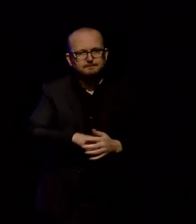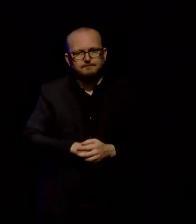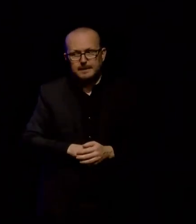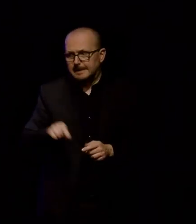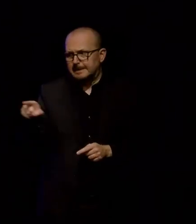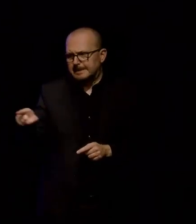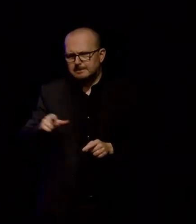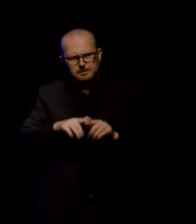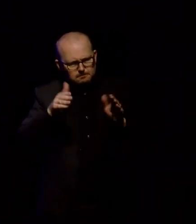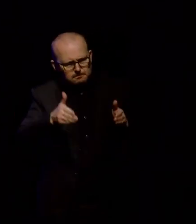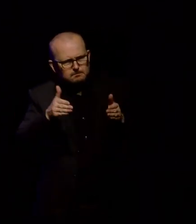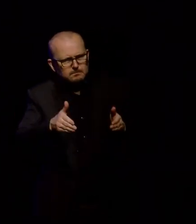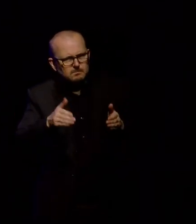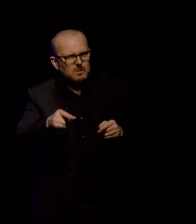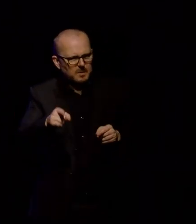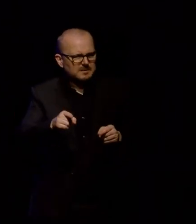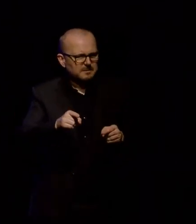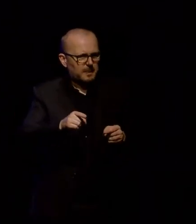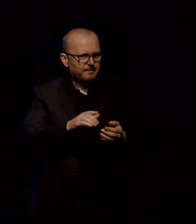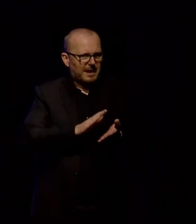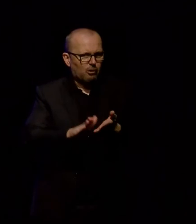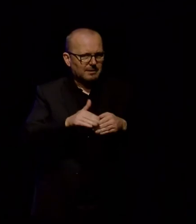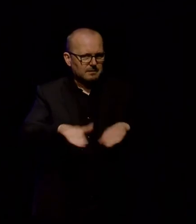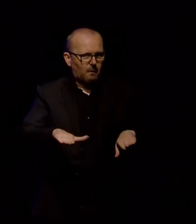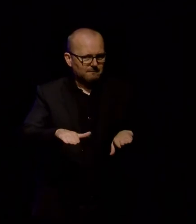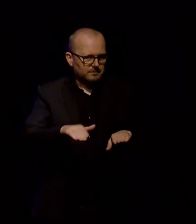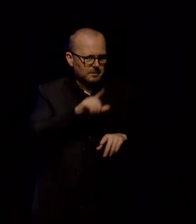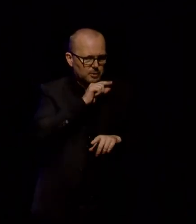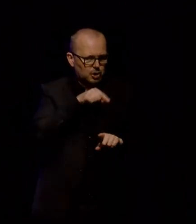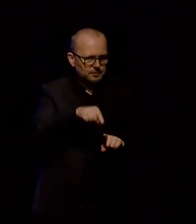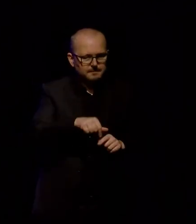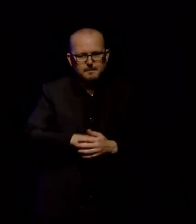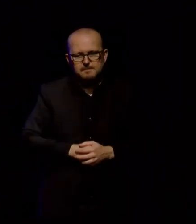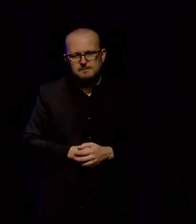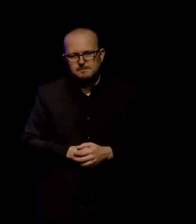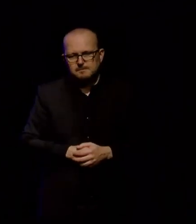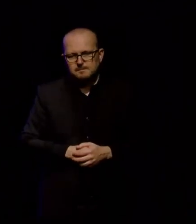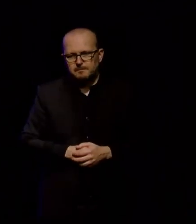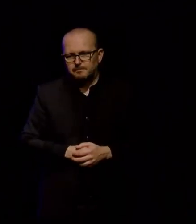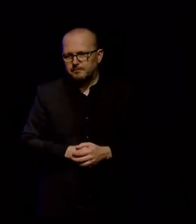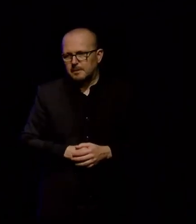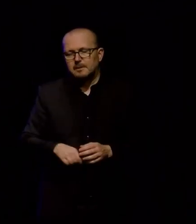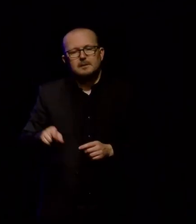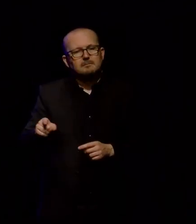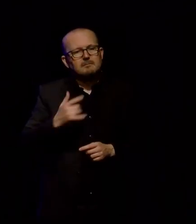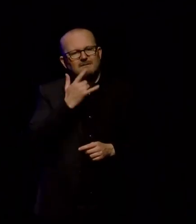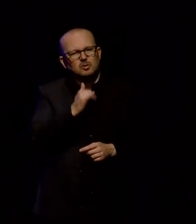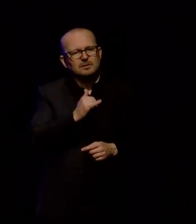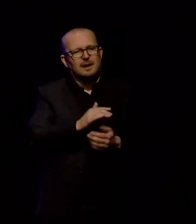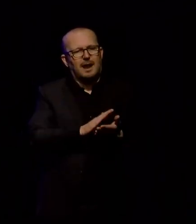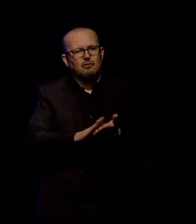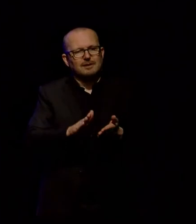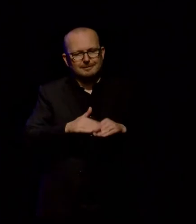the hierarchy gulf species, monitoring these colonies, and tracking a sad decline. Our use of the gulf has not been kind to these birds. You see, they are